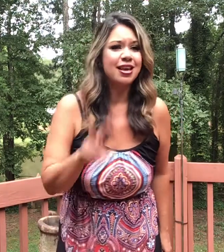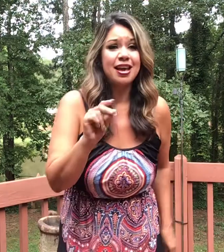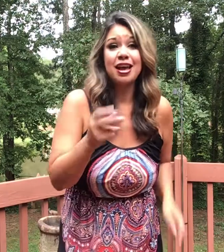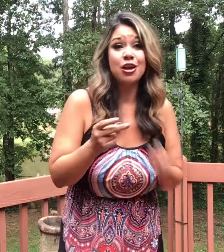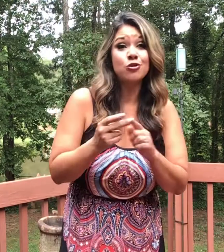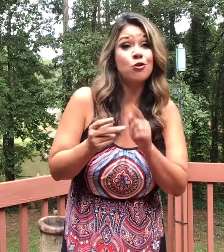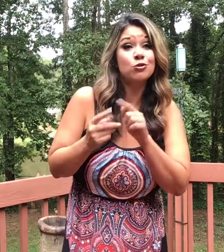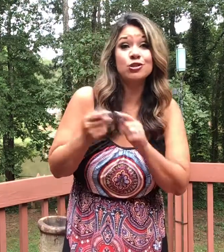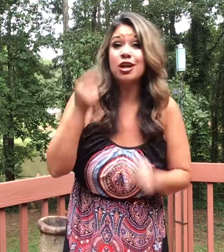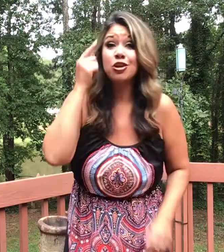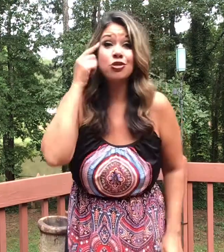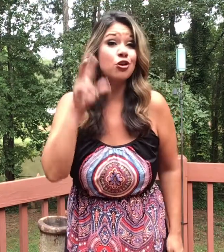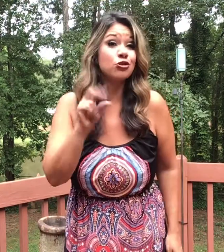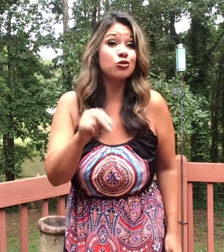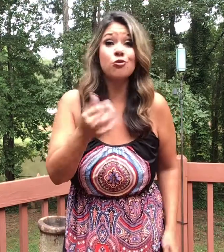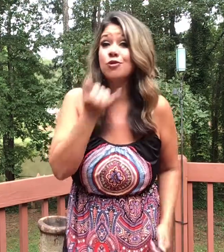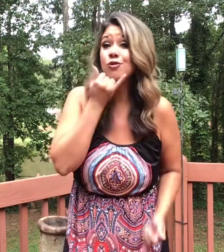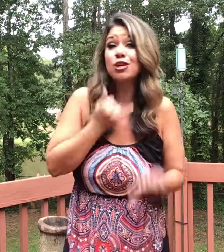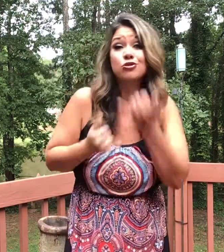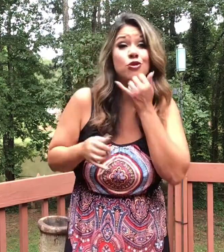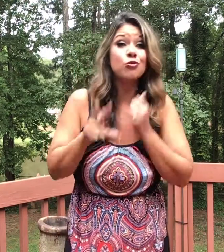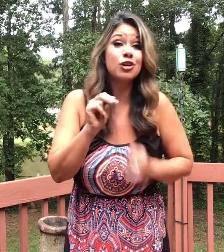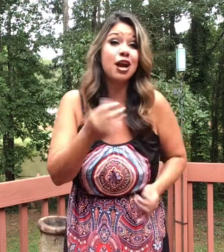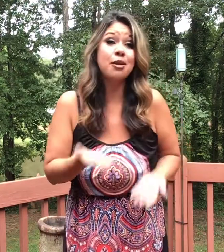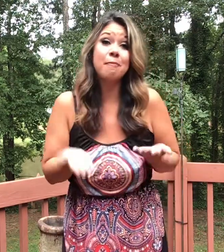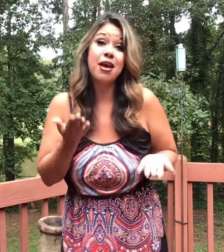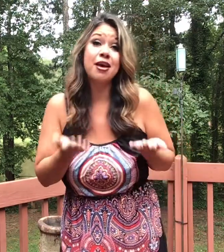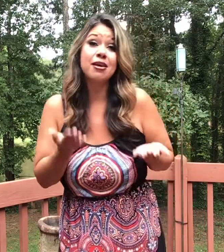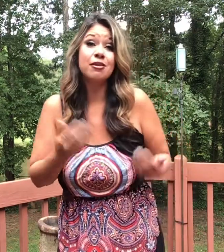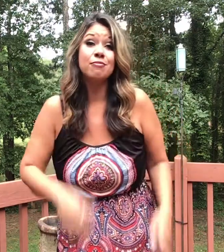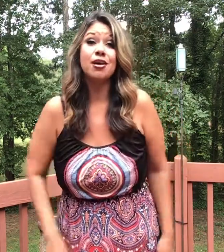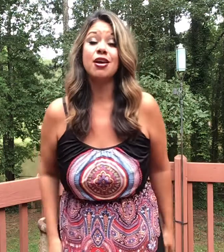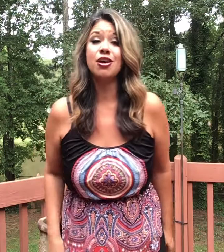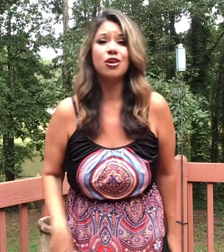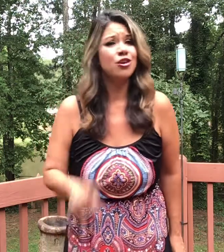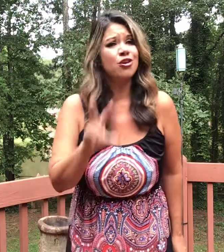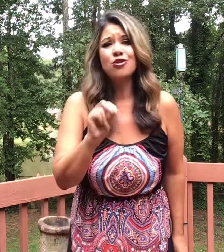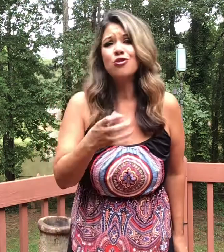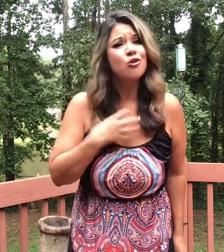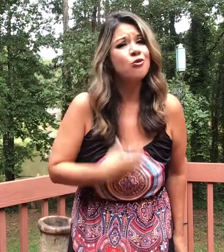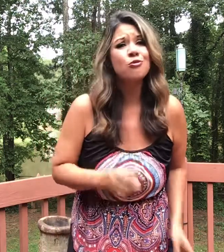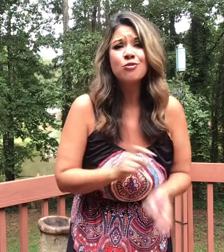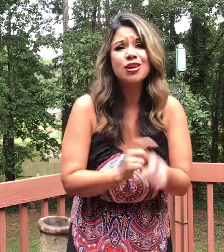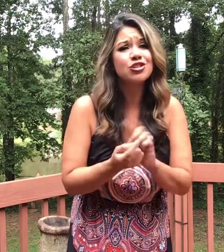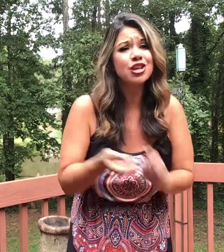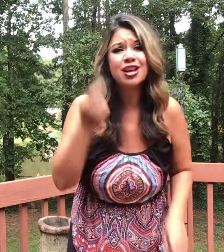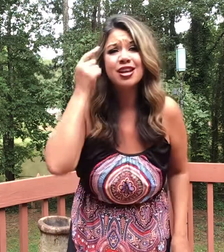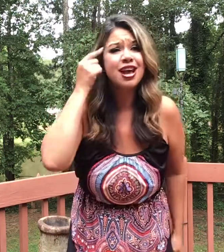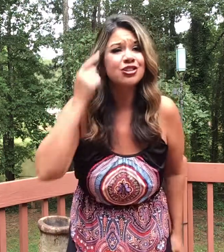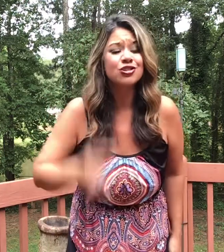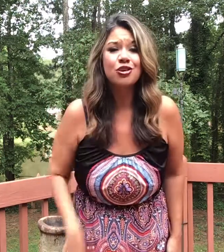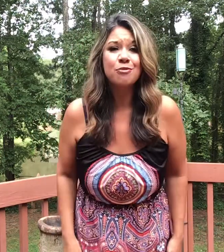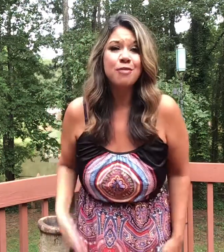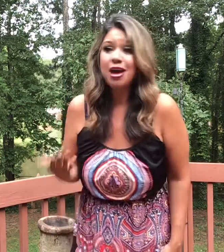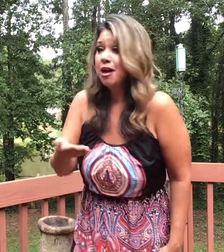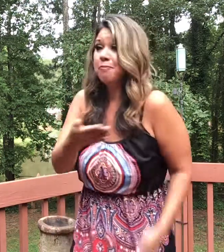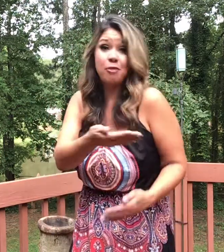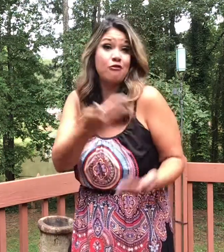Ain't no second thoughts, no regrets, no kind of maybe. No wishing I'd turn back before